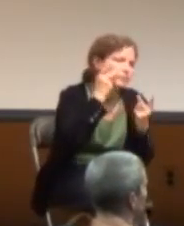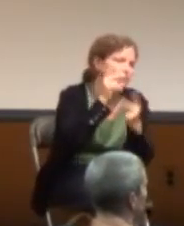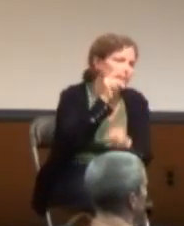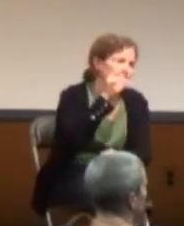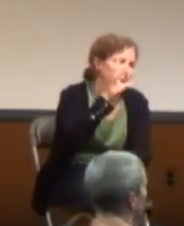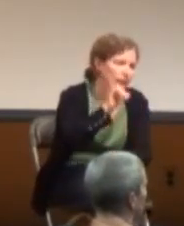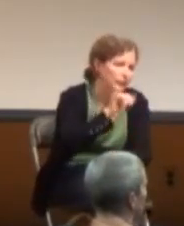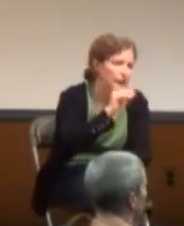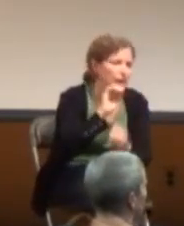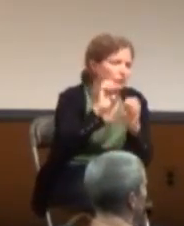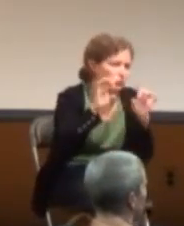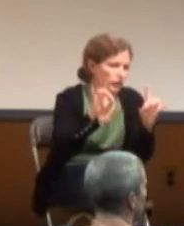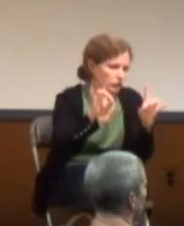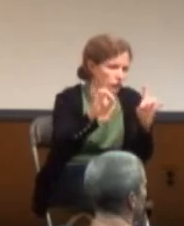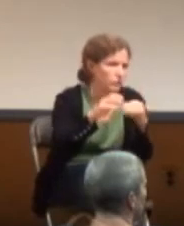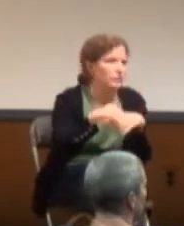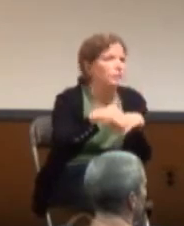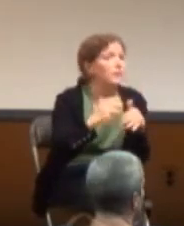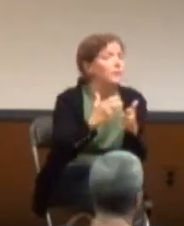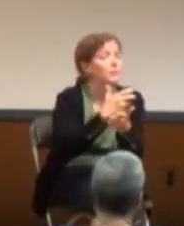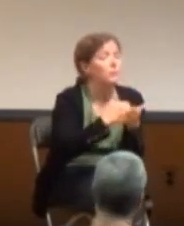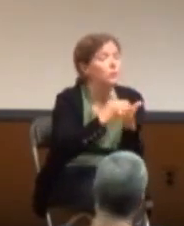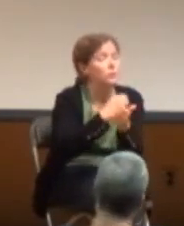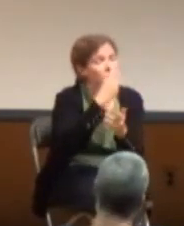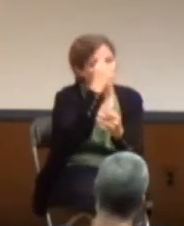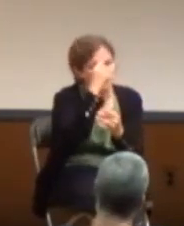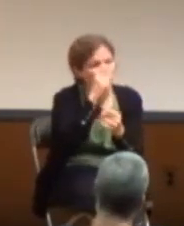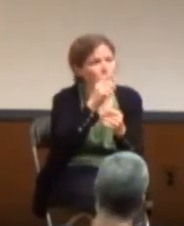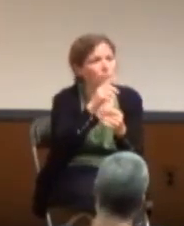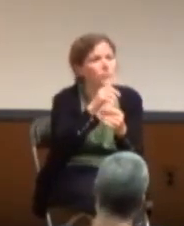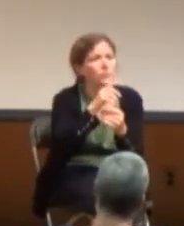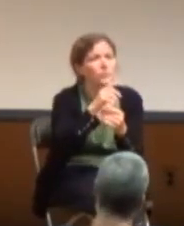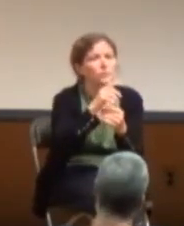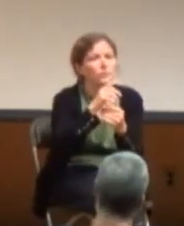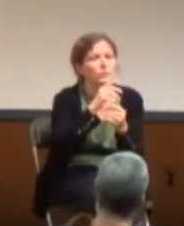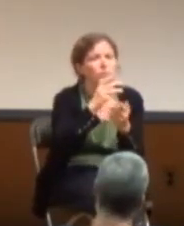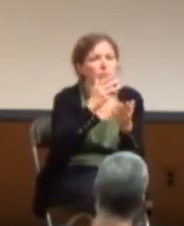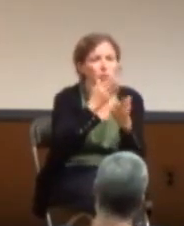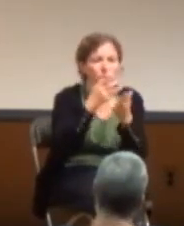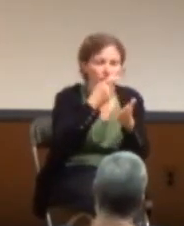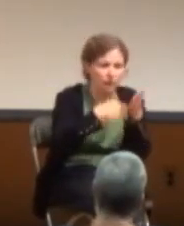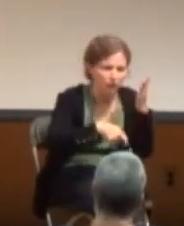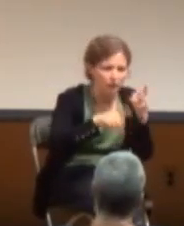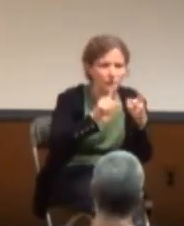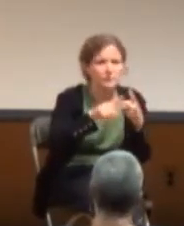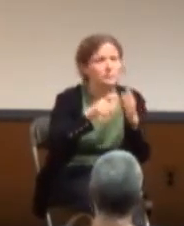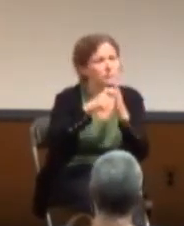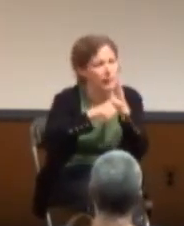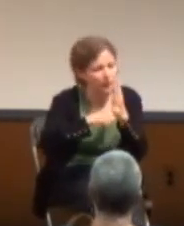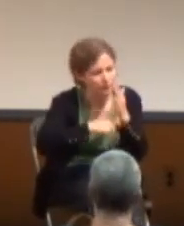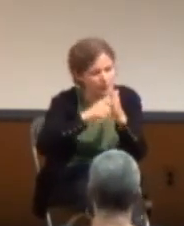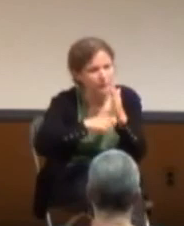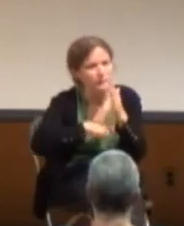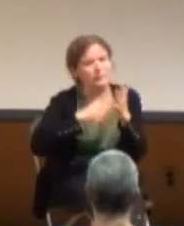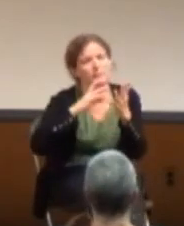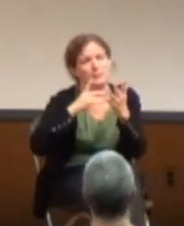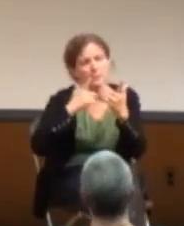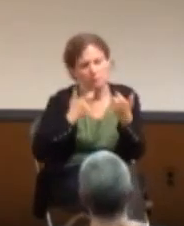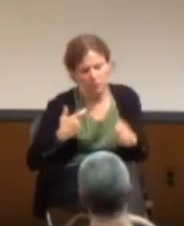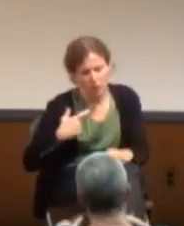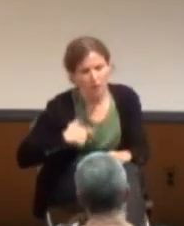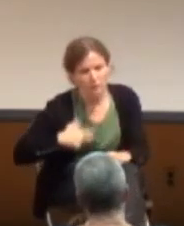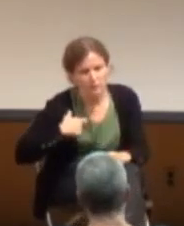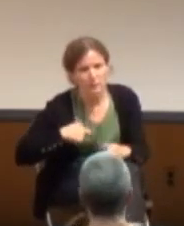efforts. Uh, including fundraising for super costs or pamphlets, future five brains, or conferences like this.